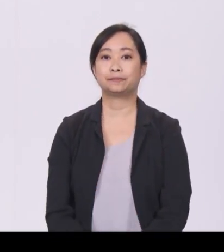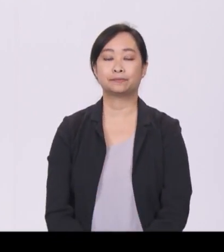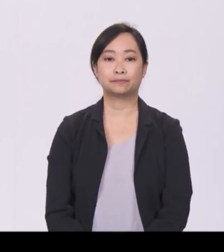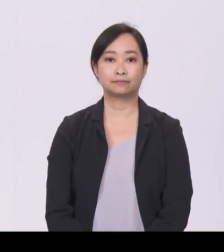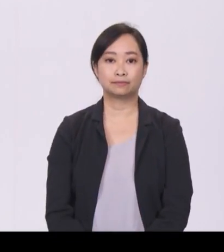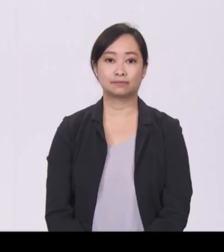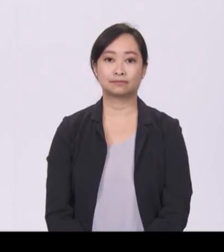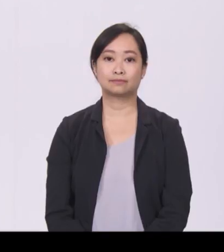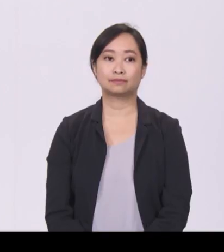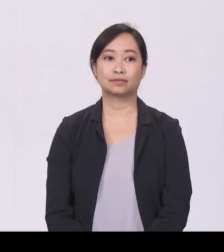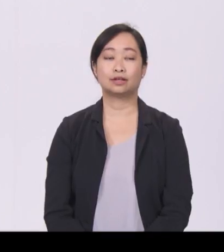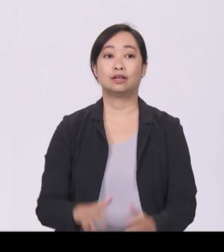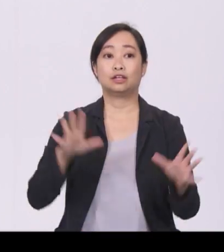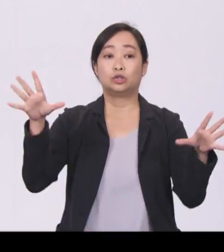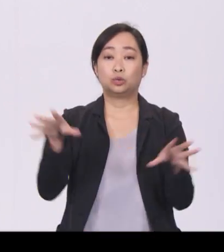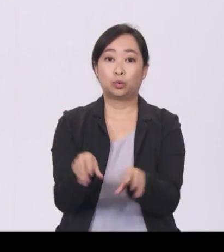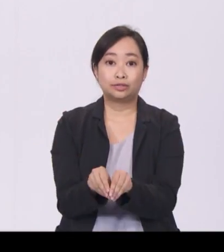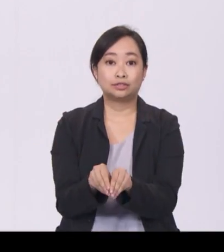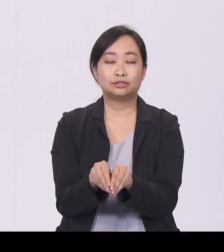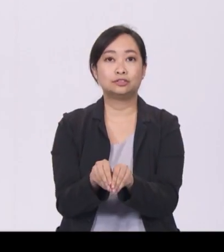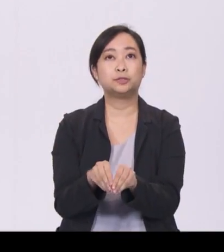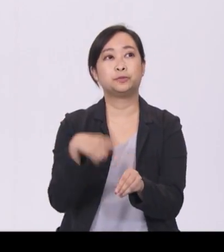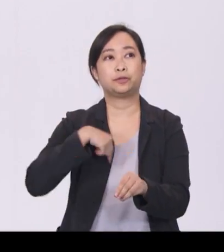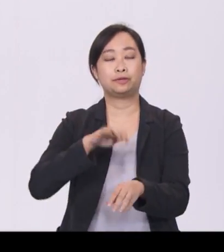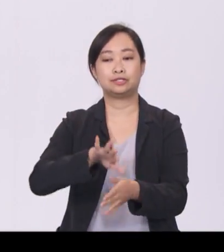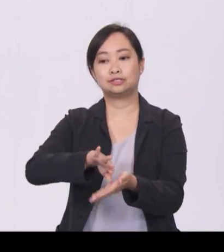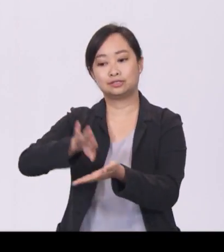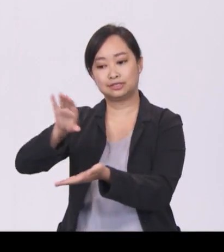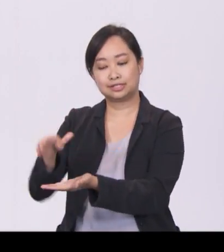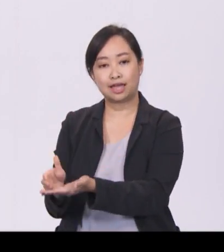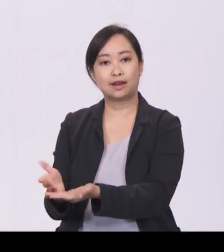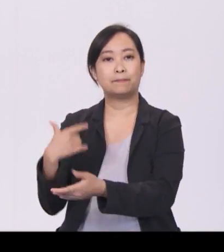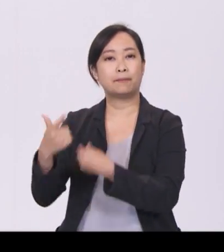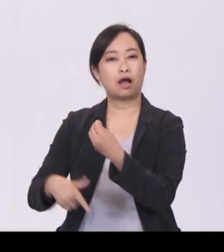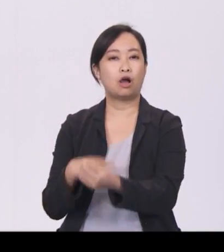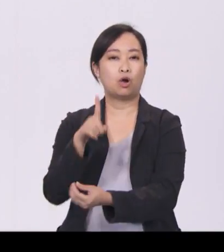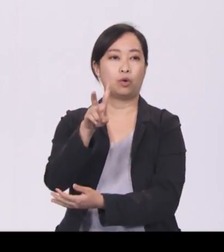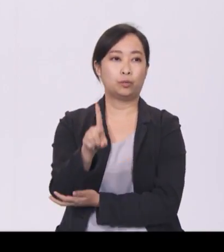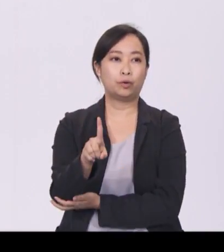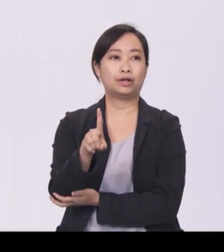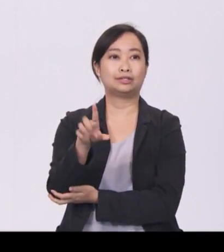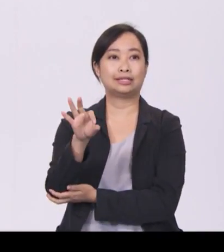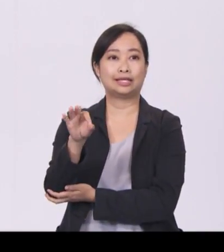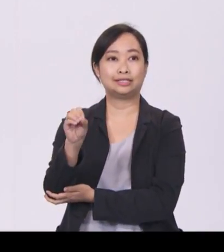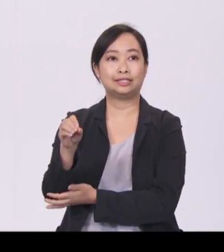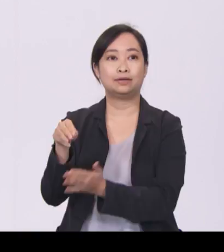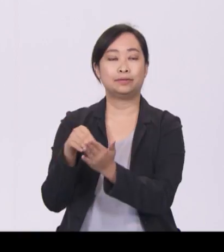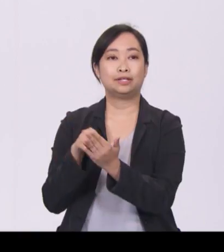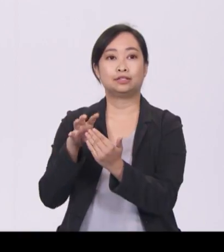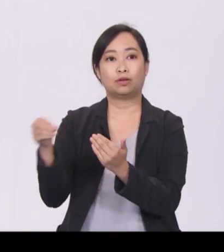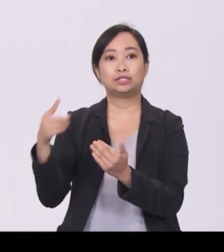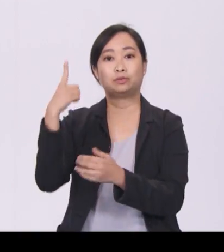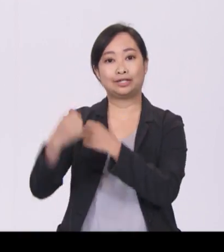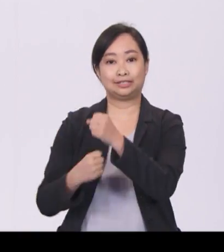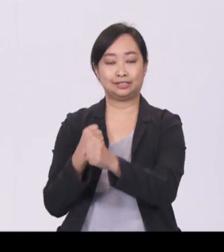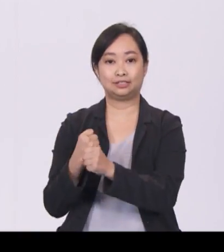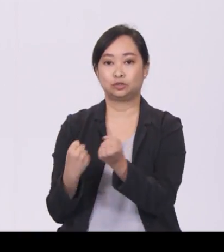In total, we will set aside around $190 million per year to support these enhancements opportunities